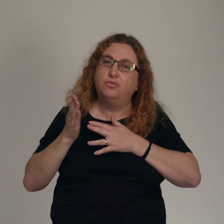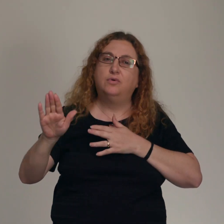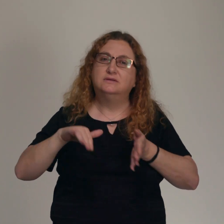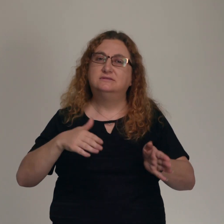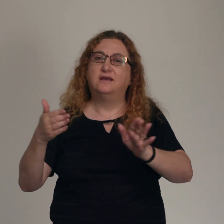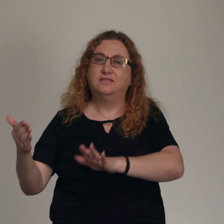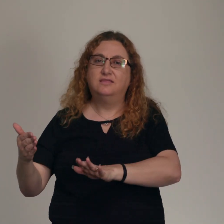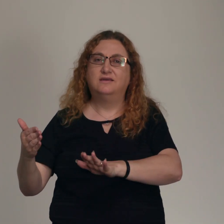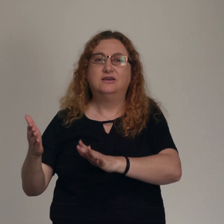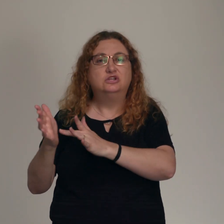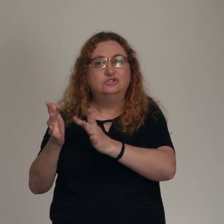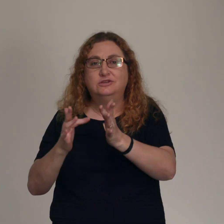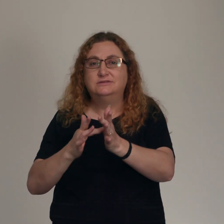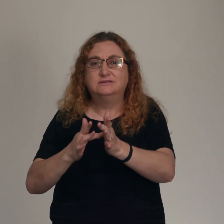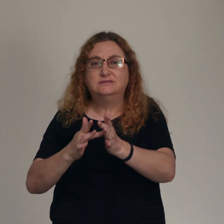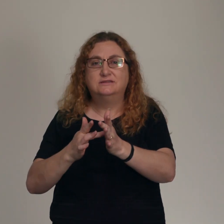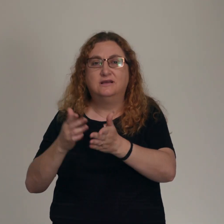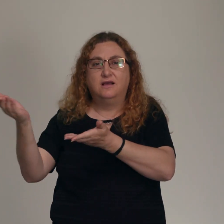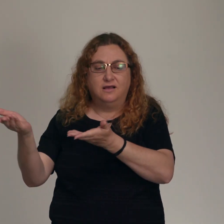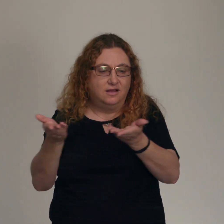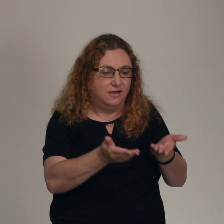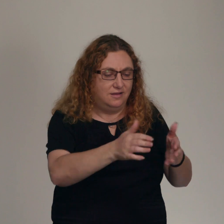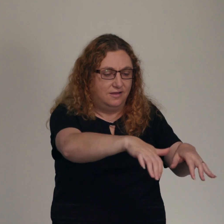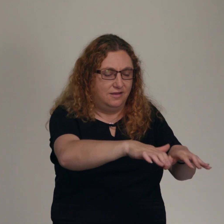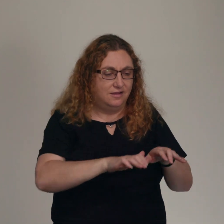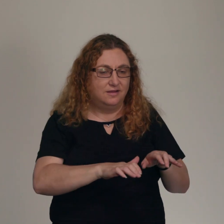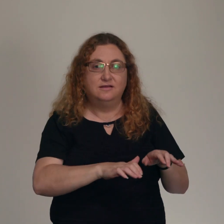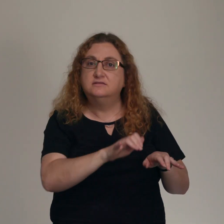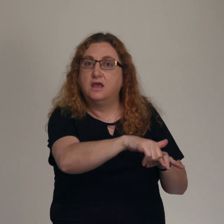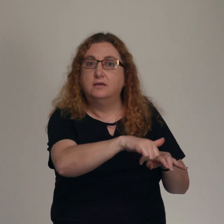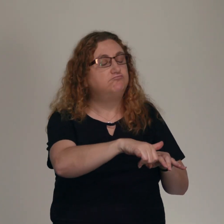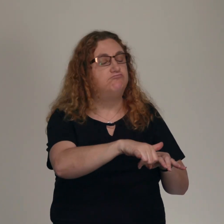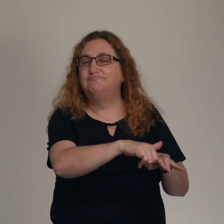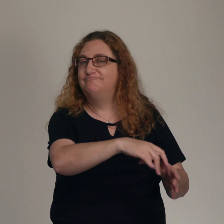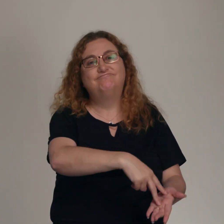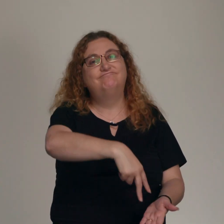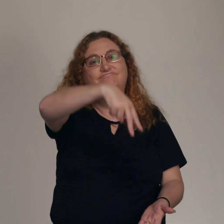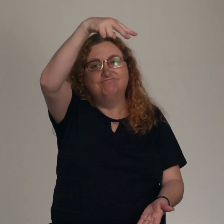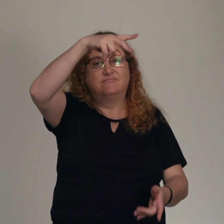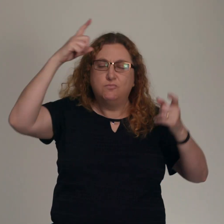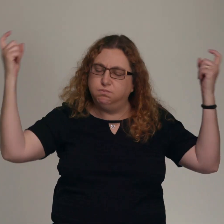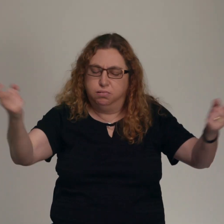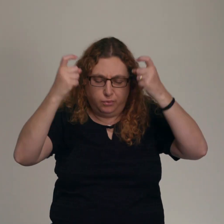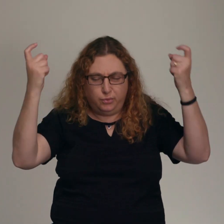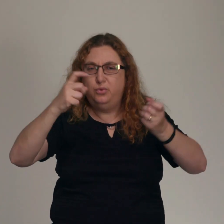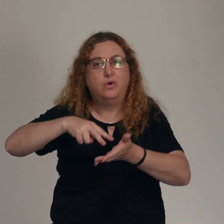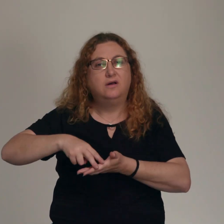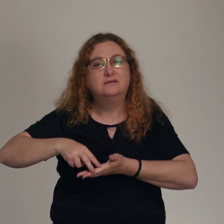hill went into a tomb but didn't stay in the tomb. He rose victoriously. He ascended to the throne of his father.